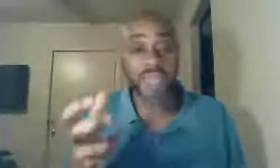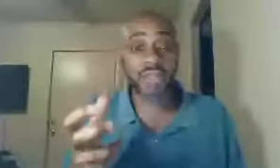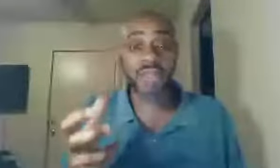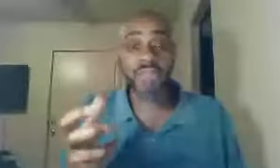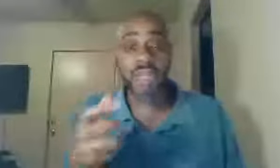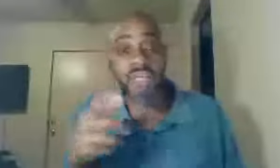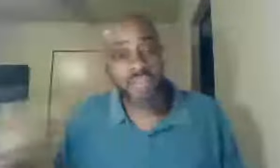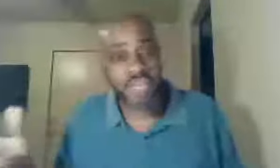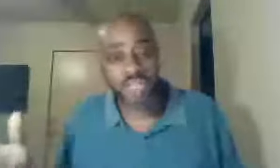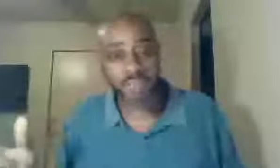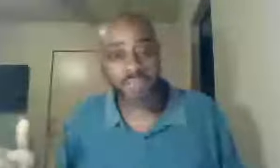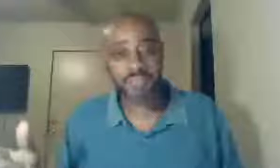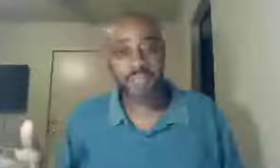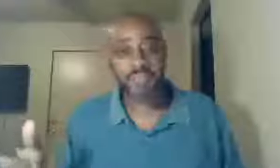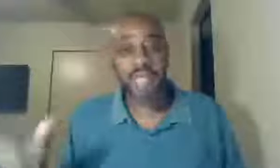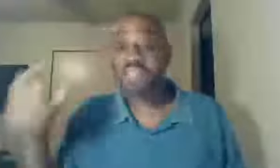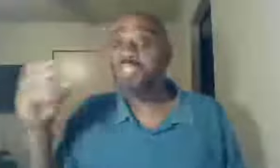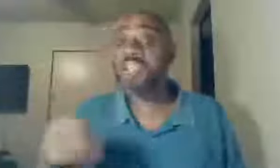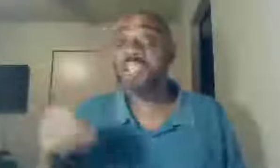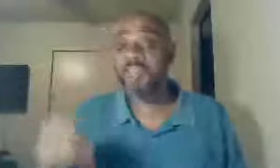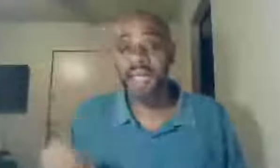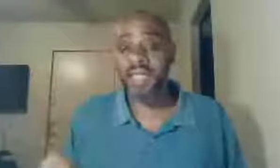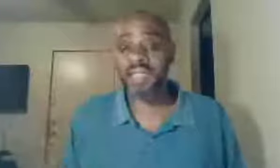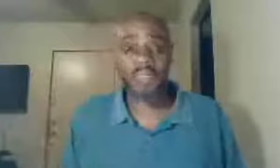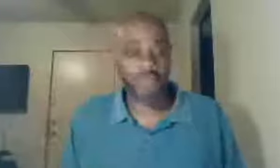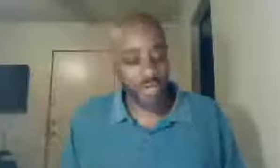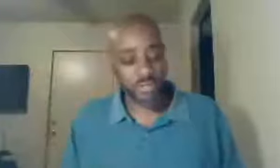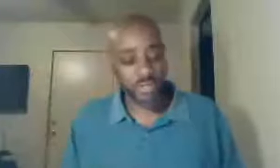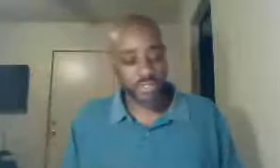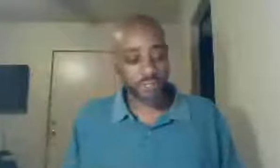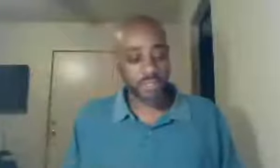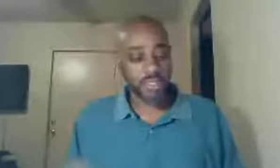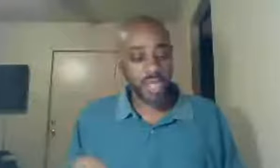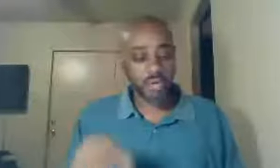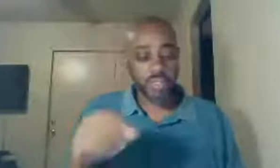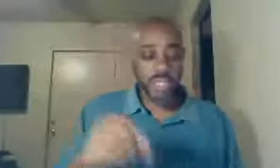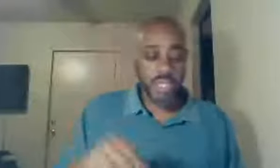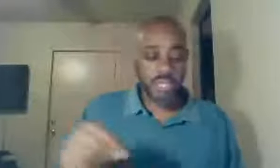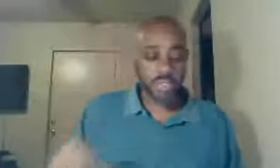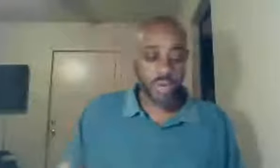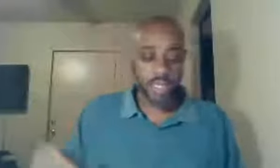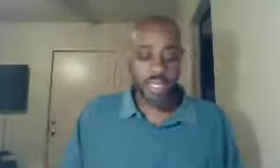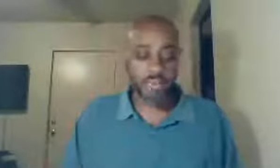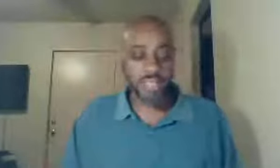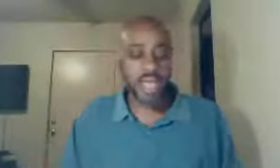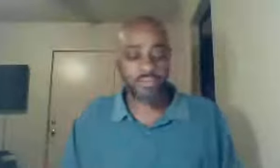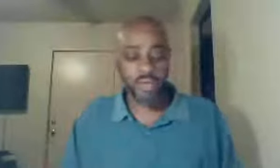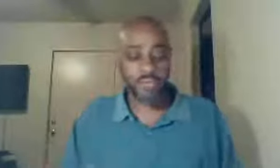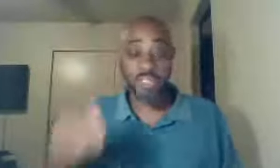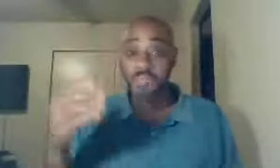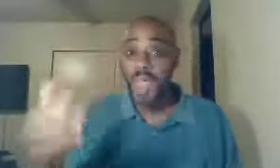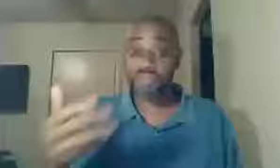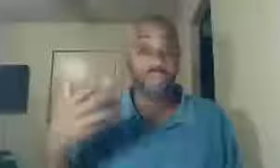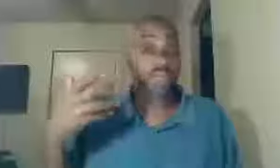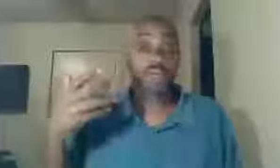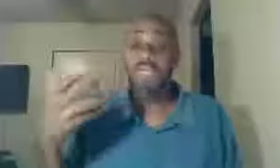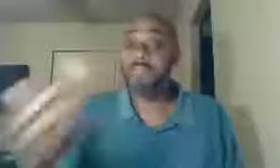their division, as justifying their division, no, his glory comes not from, this pastor, or anybody